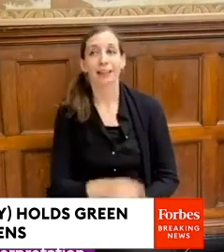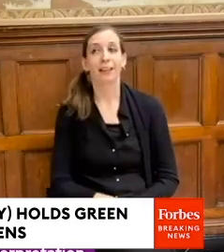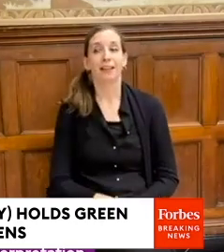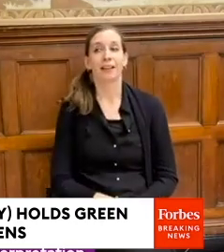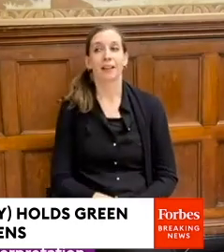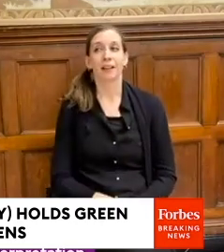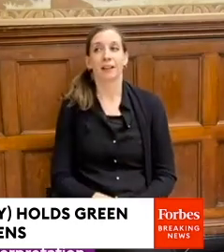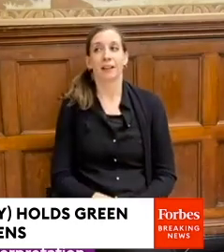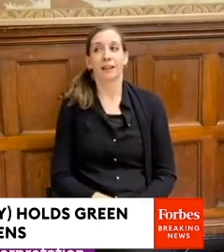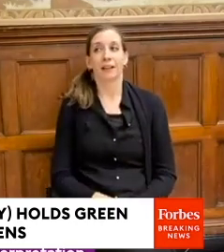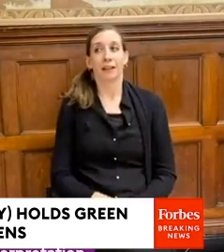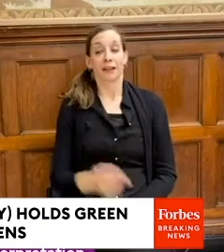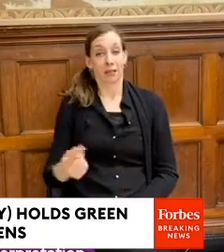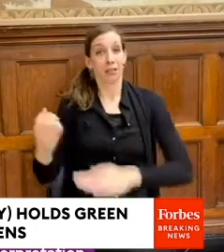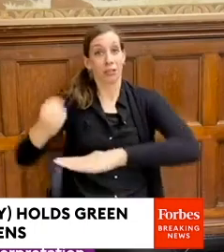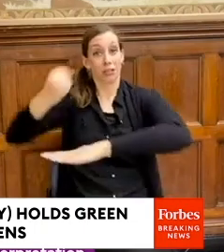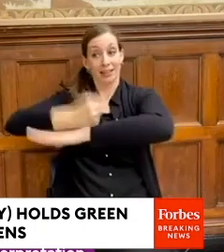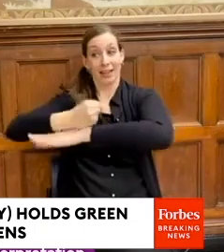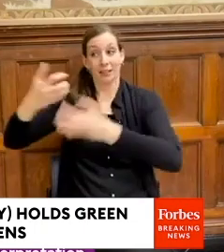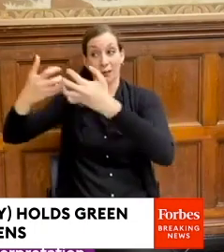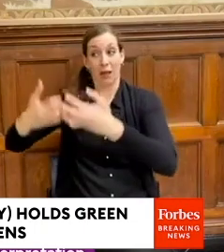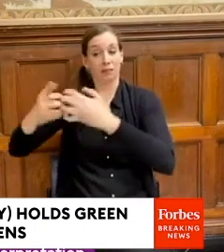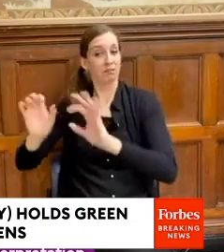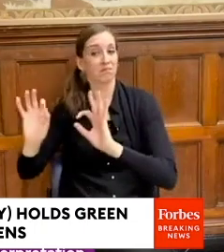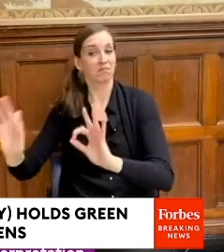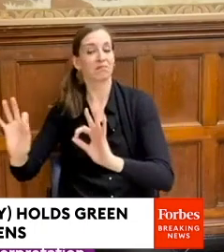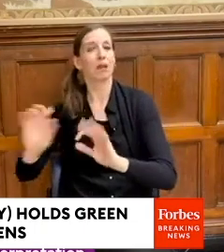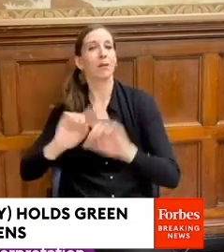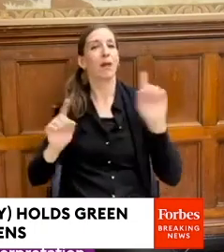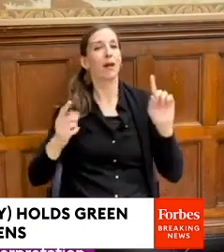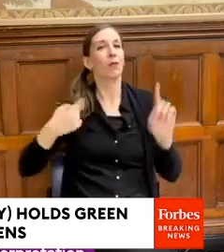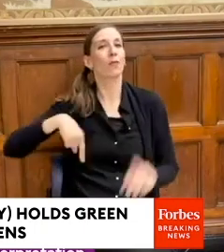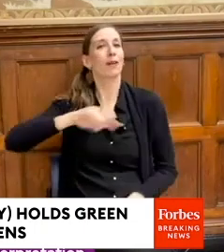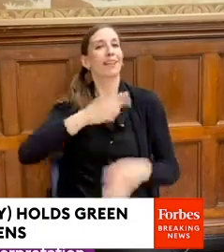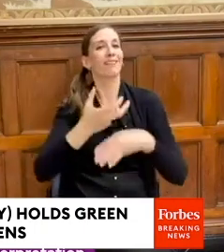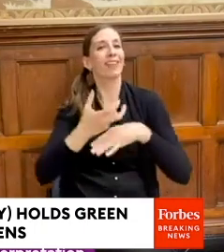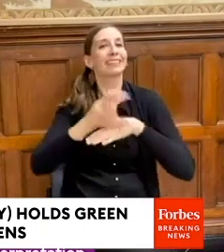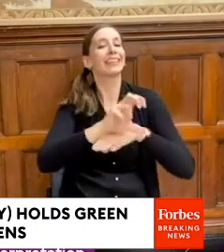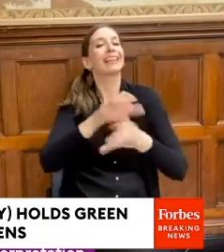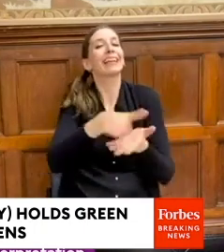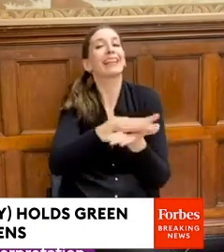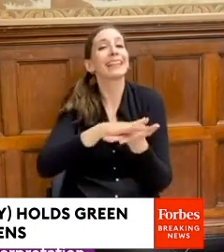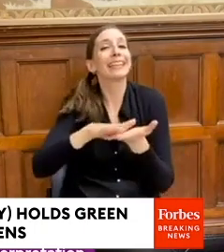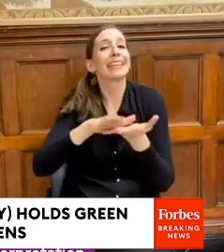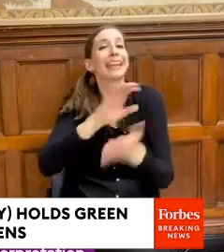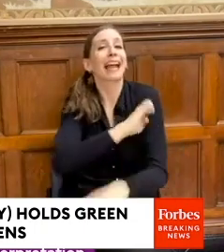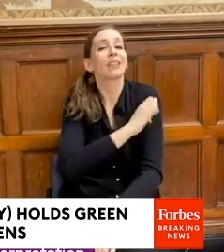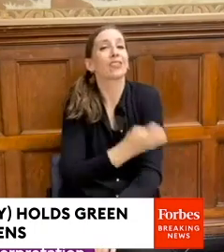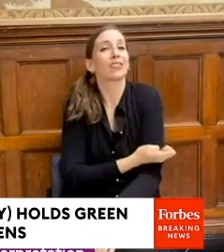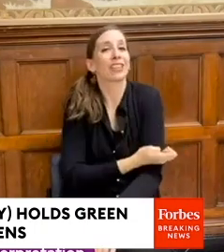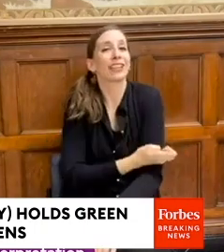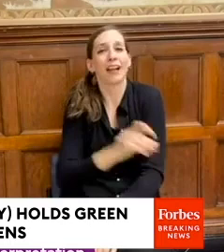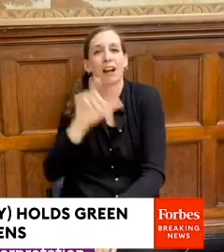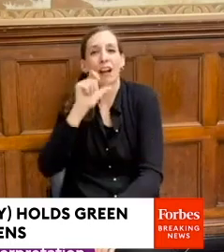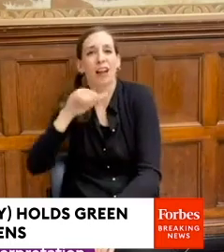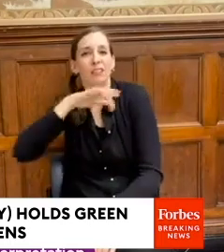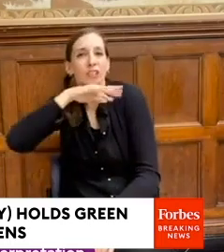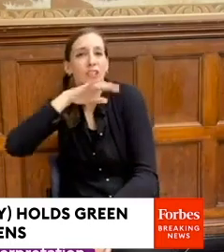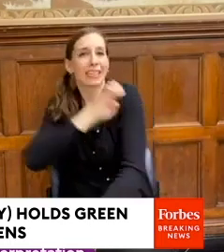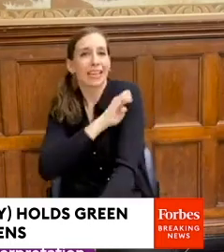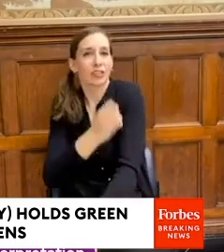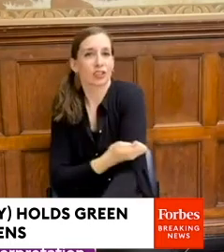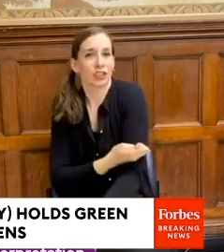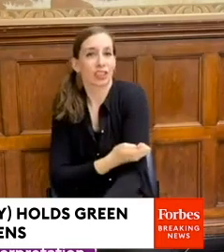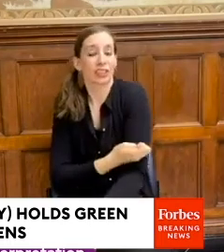about what we're taking away, but it's about the investments that we put in. So the shutdown of that peaker plant was paired with our